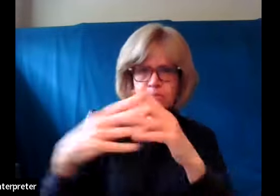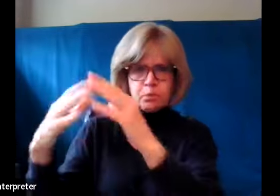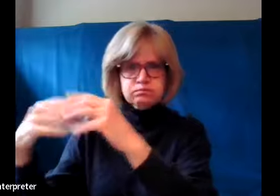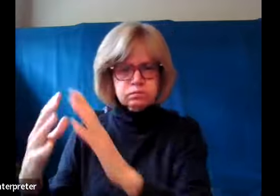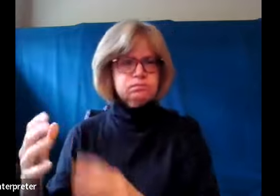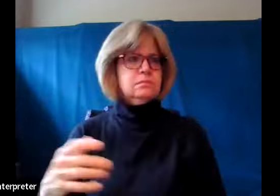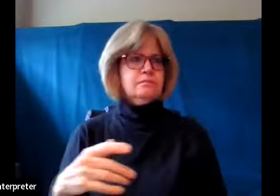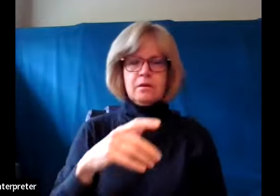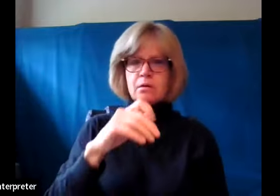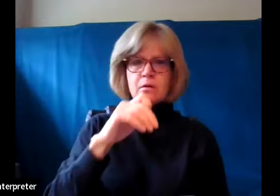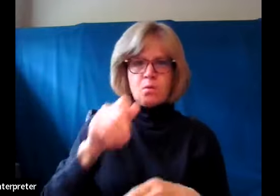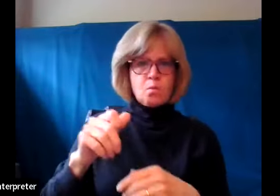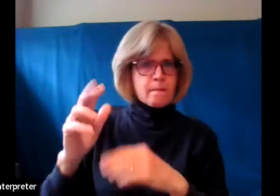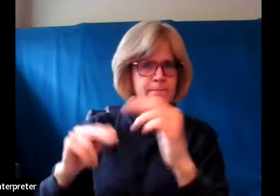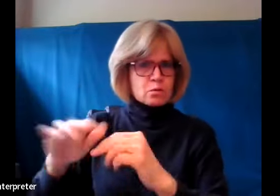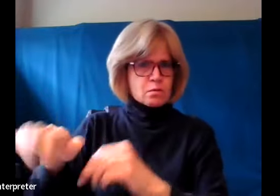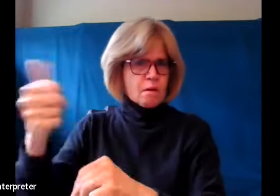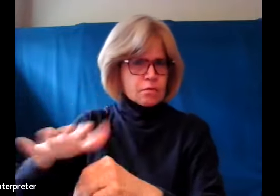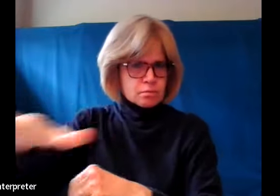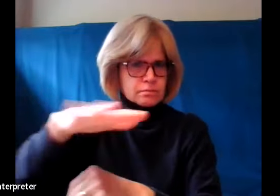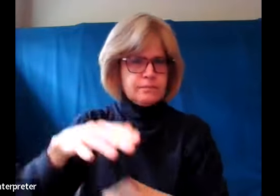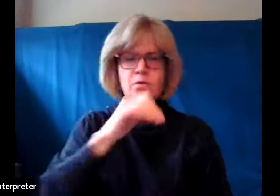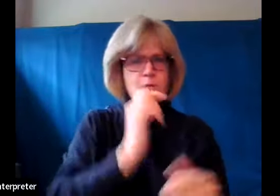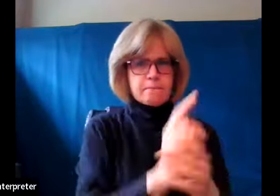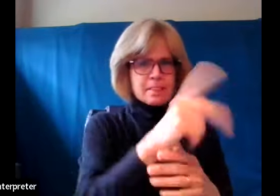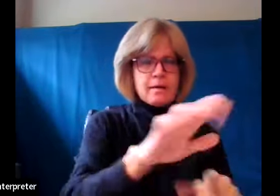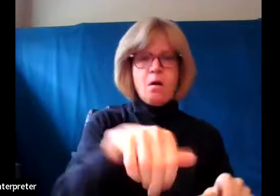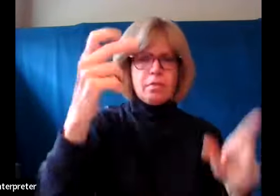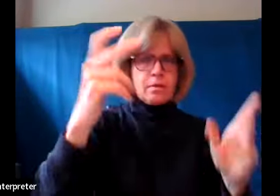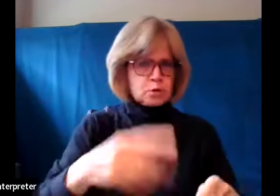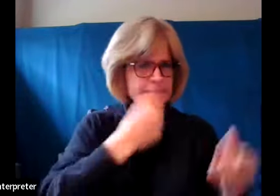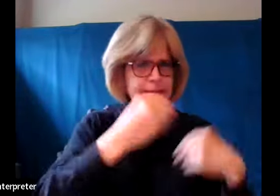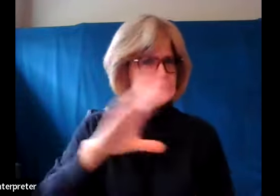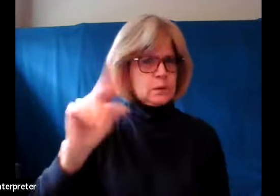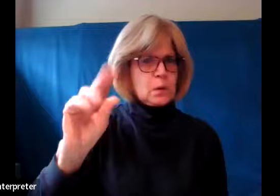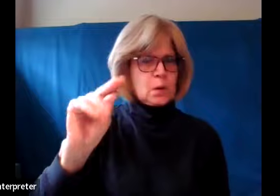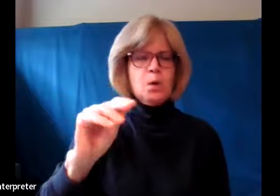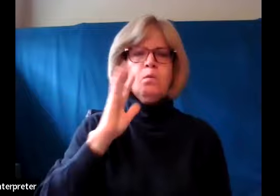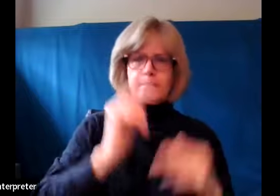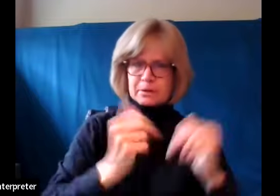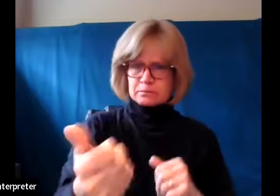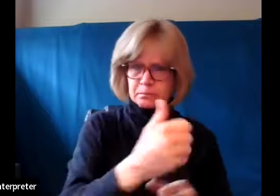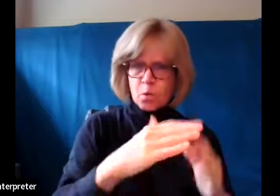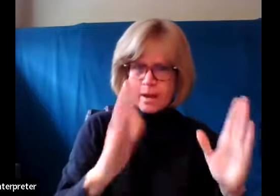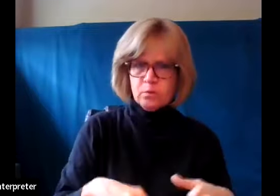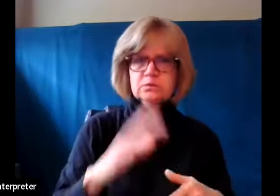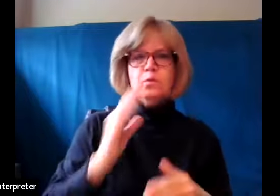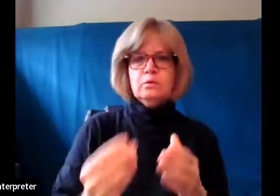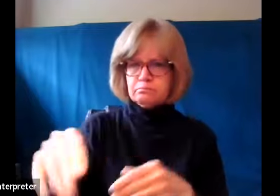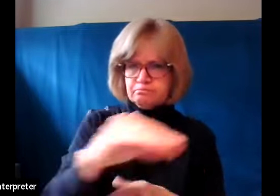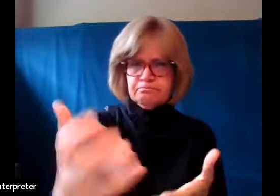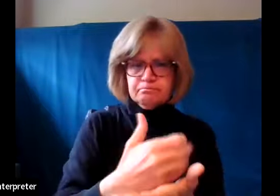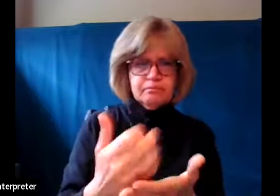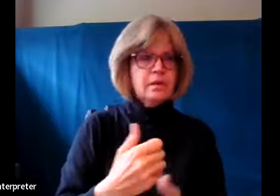and inhabit another, they shall not plant and another eat, for like the days of a tree shall the days of my